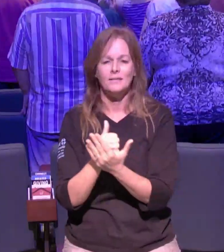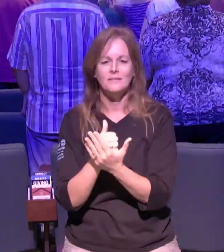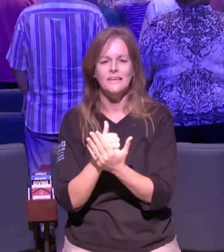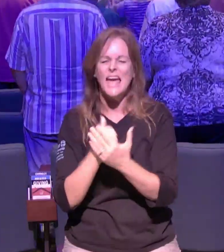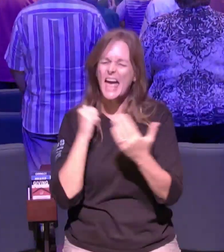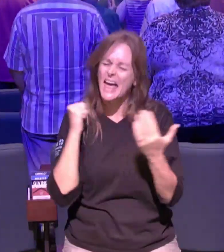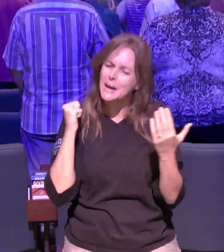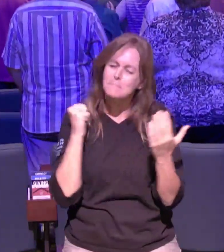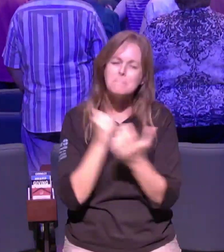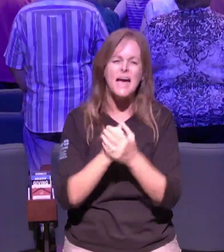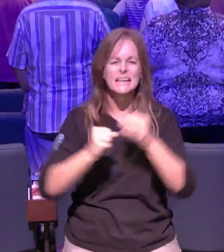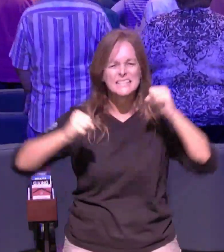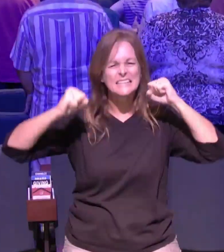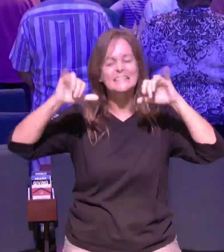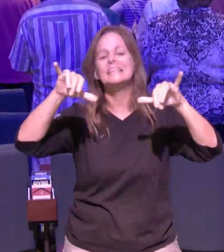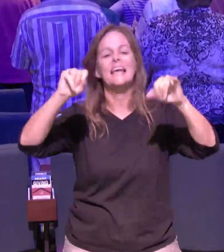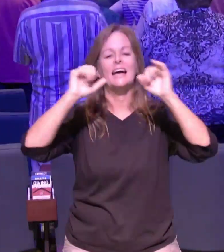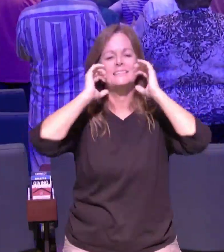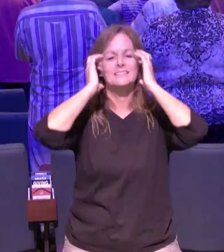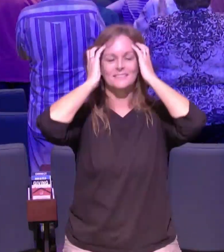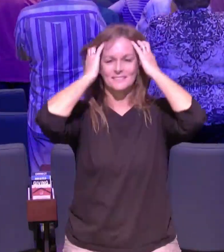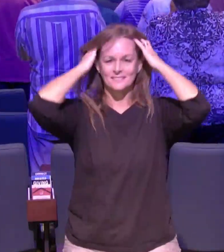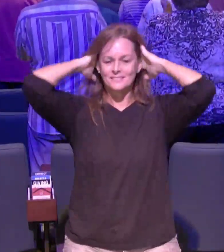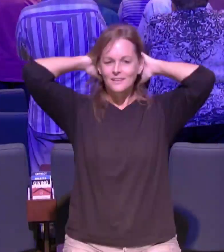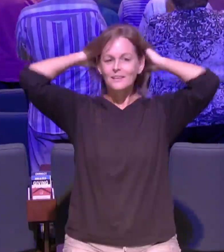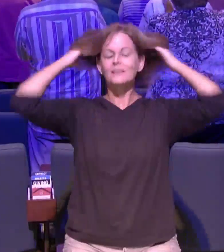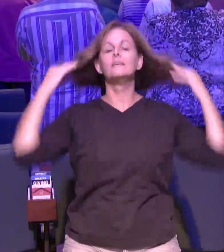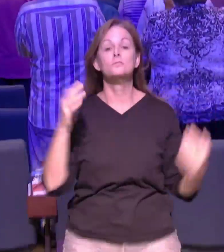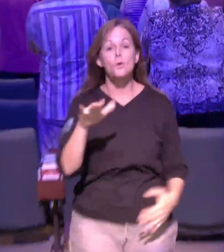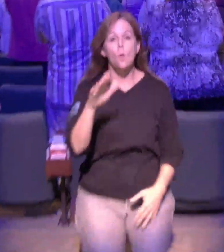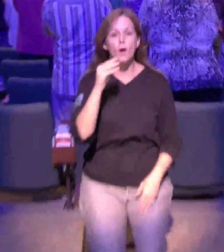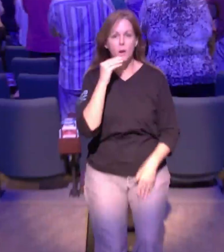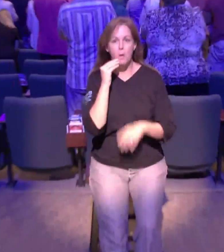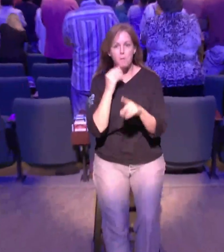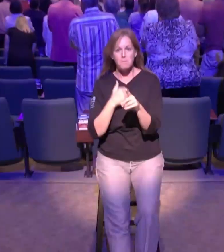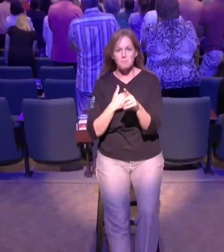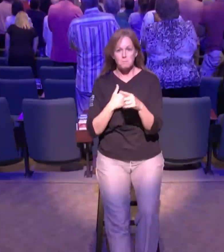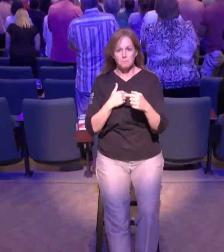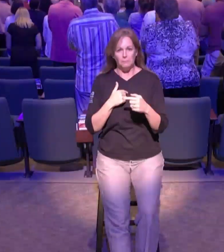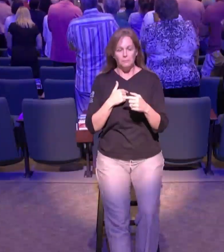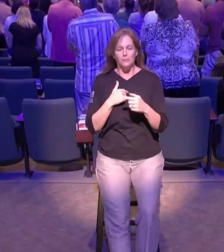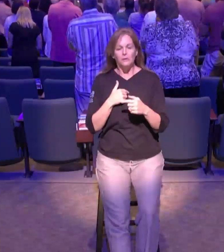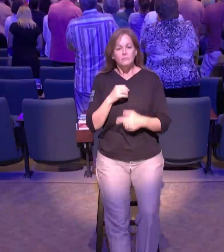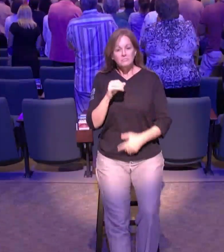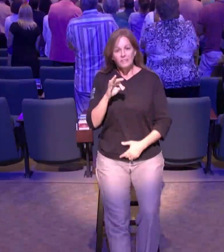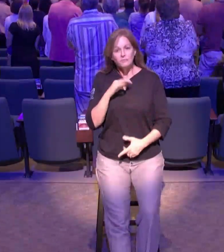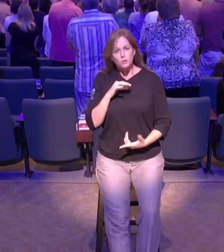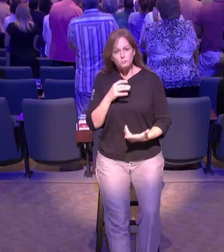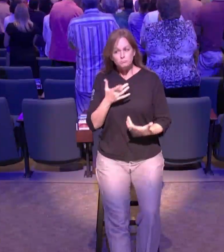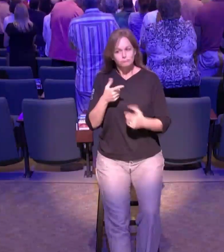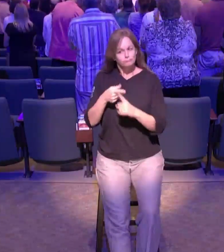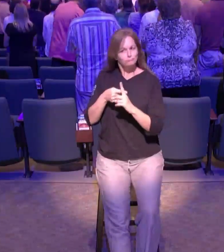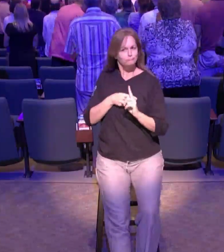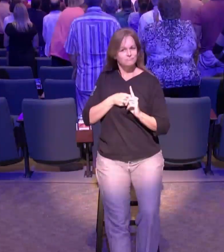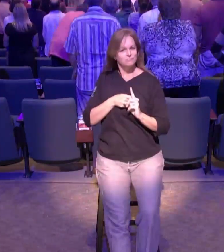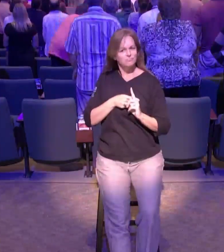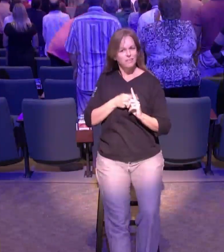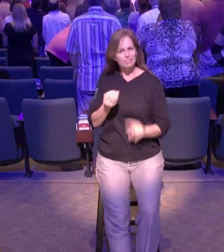let's thank god for those who made that decision today listen as you leave we have a bible for you and all of our usher teams have this bible